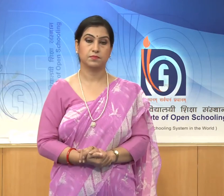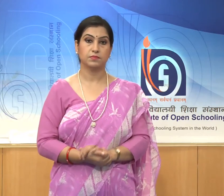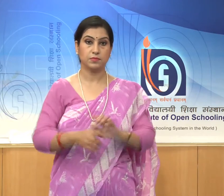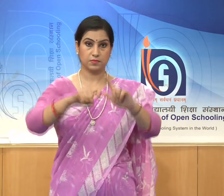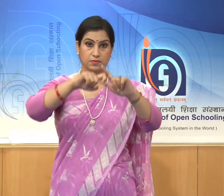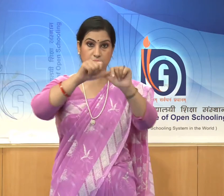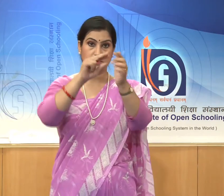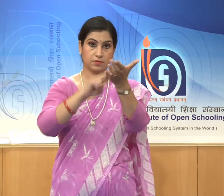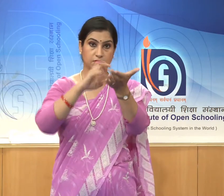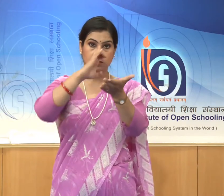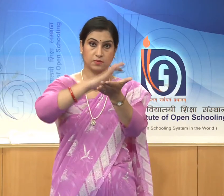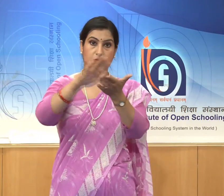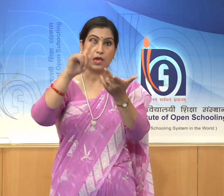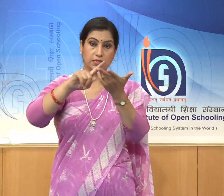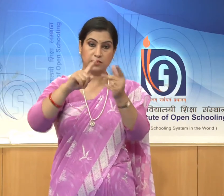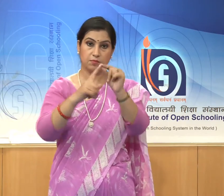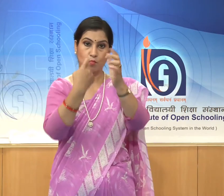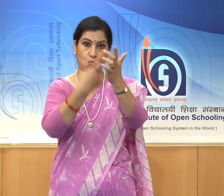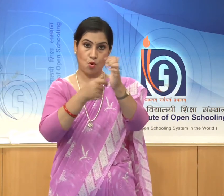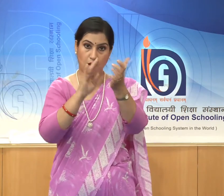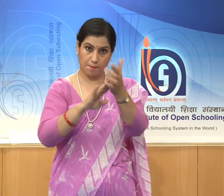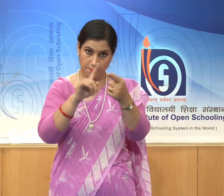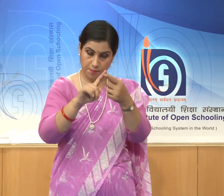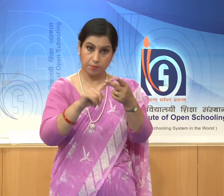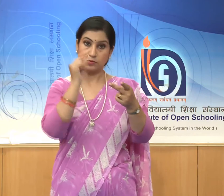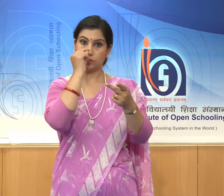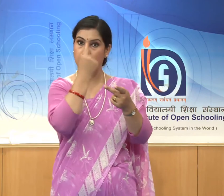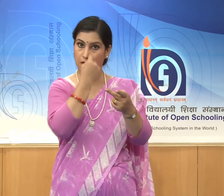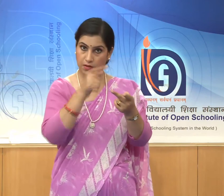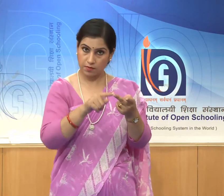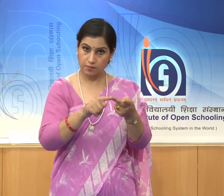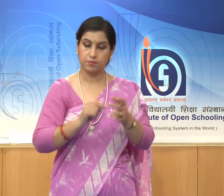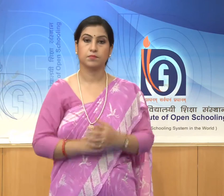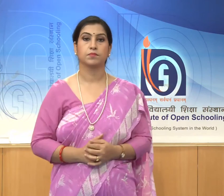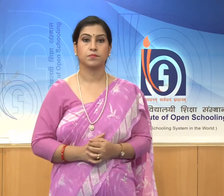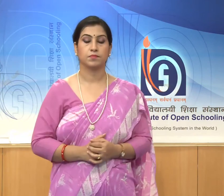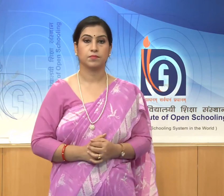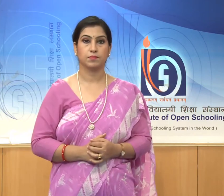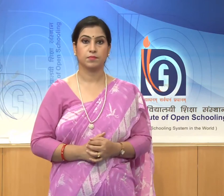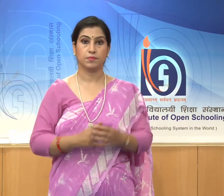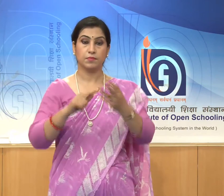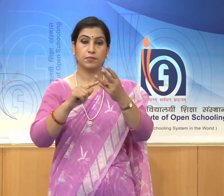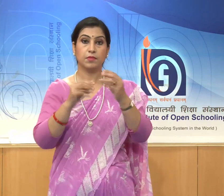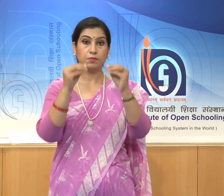Kanchipuram, Chennai, Bhuvaneshwar, Kanchipuram, Kanchipuram, Kanchipuram,